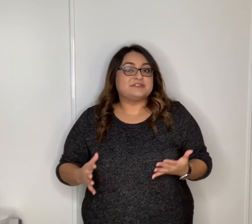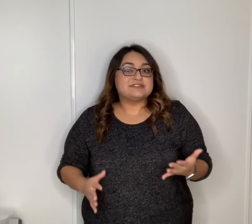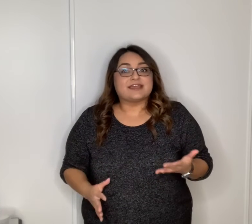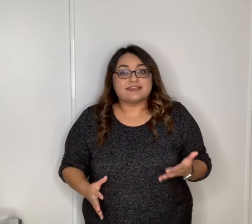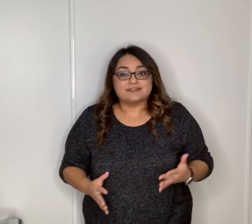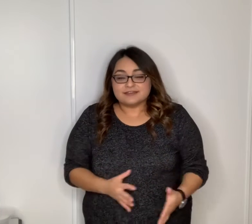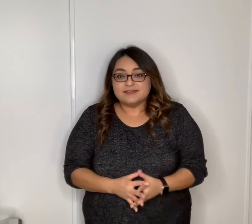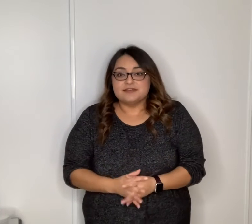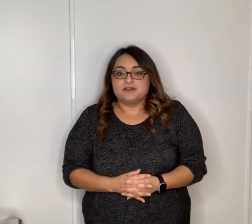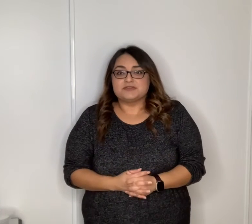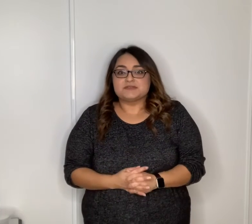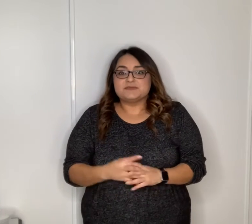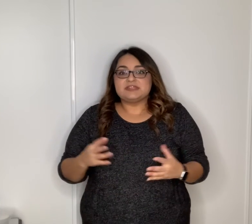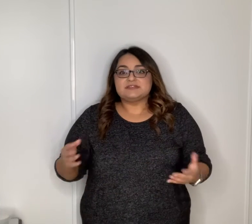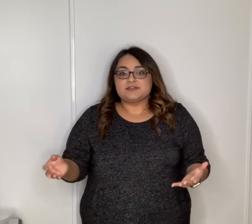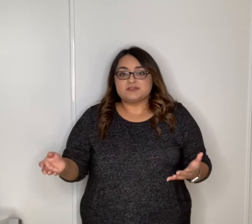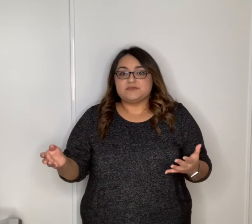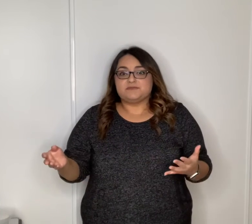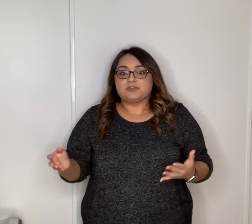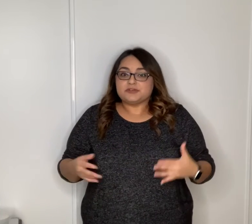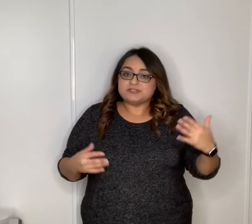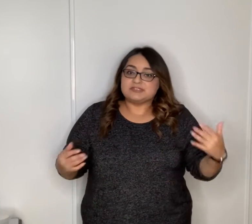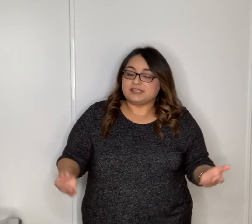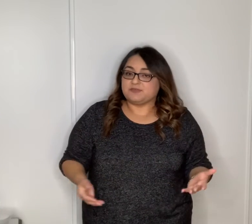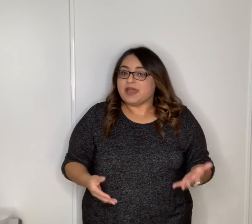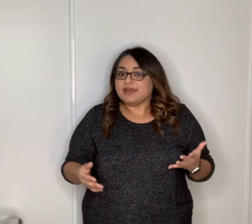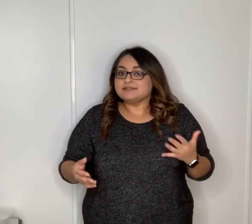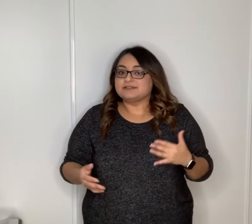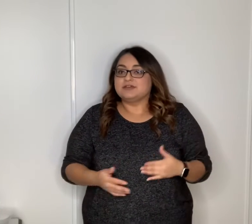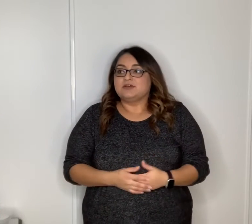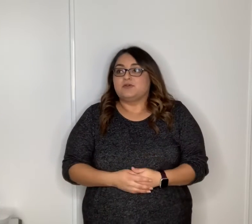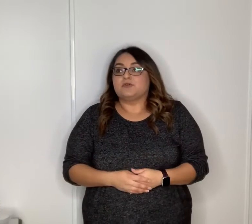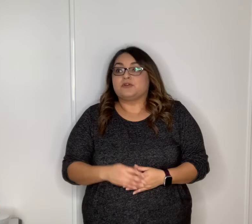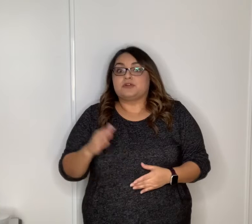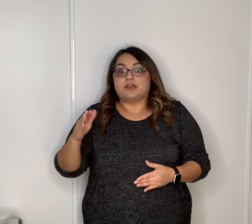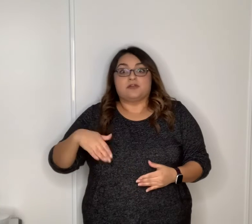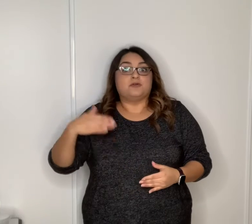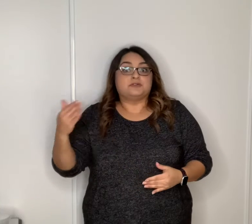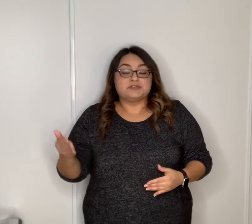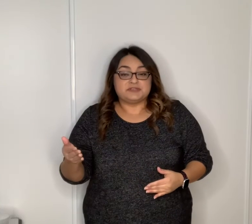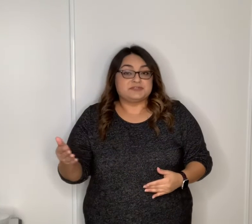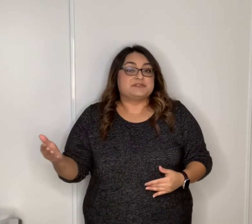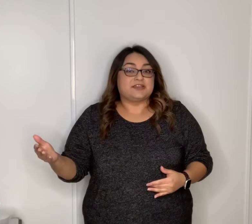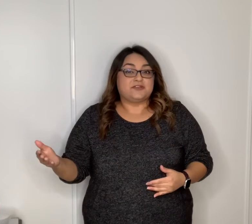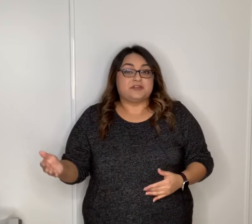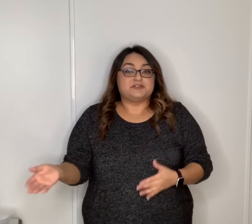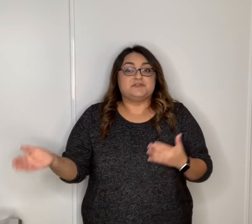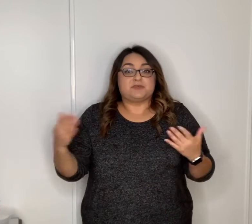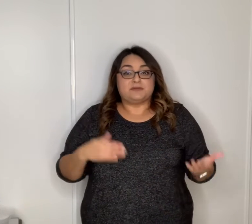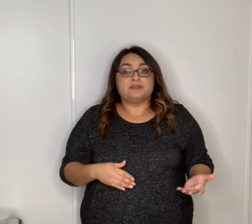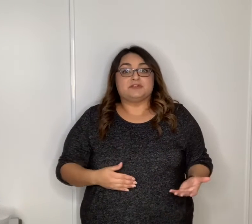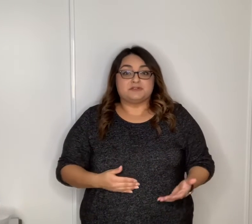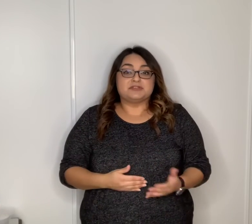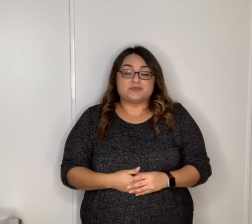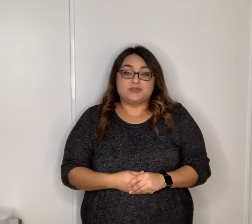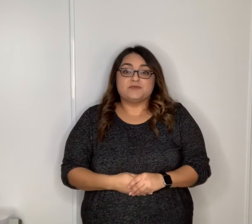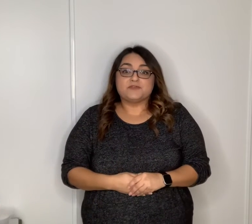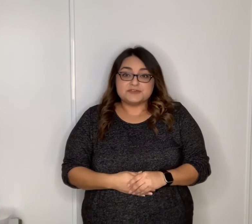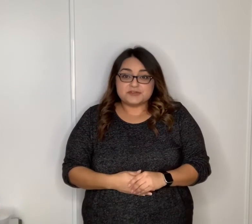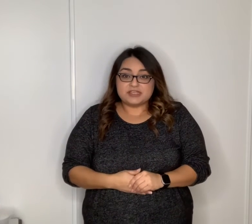second so some of these songs you've learned in the past or our older students so second graders you've probably learned this when you're in first grade